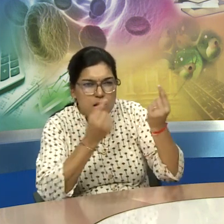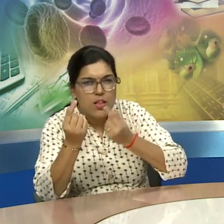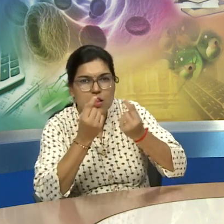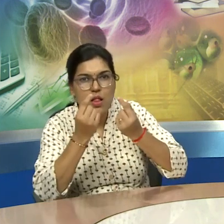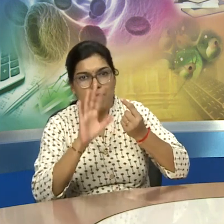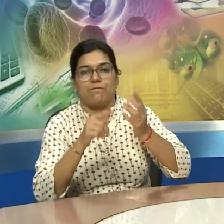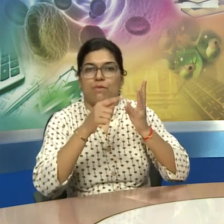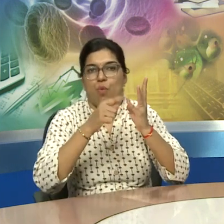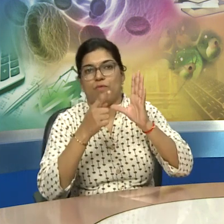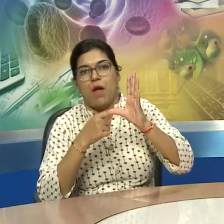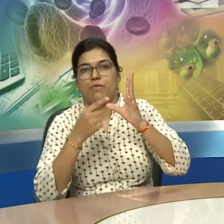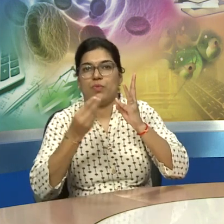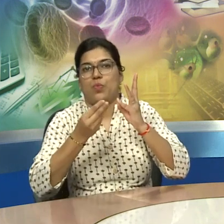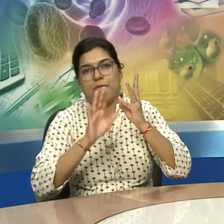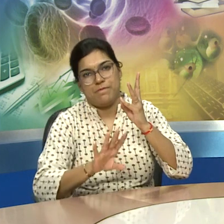neanderthal ensis